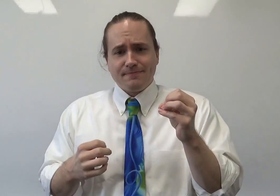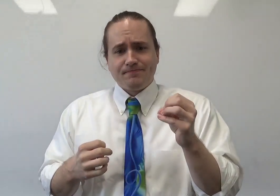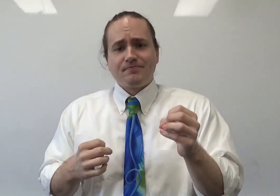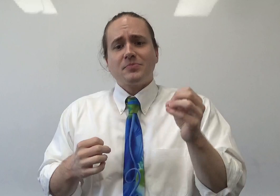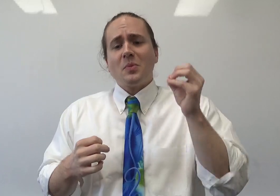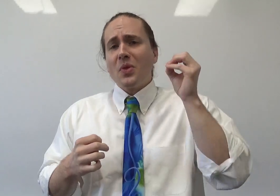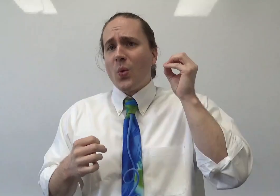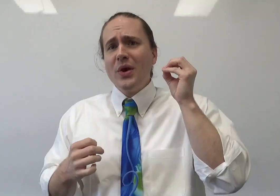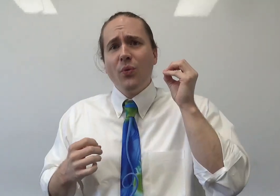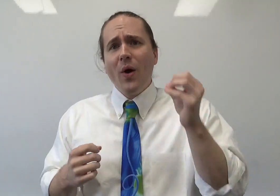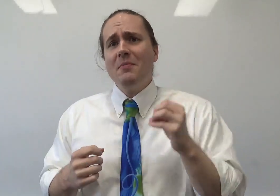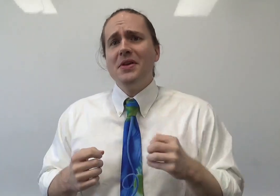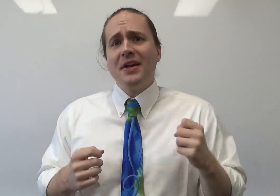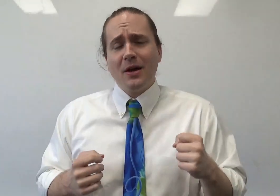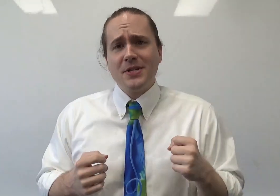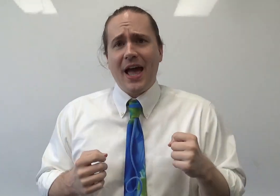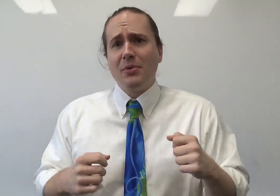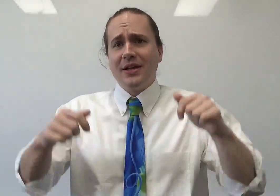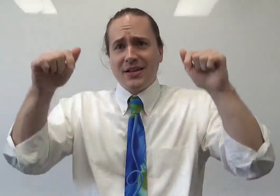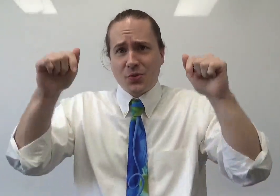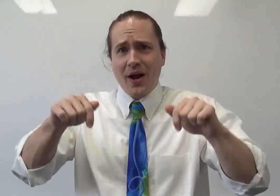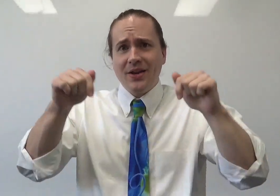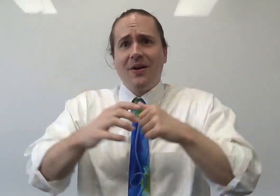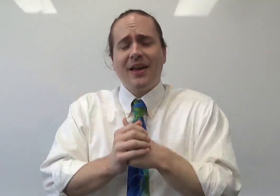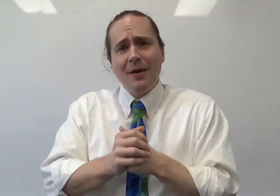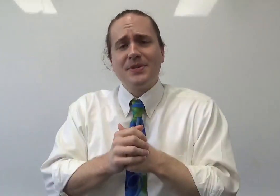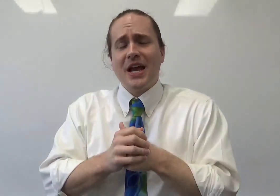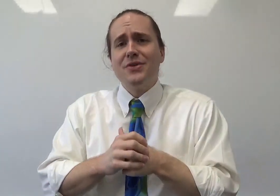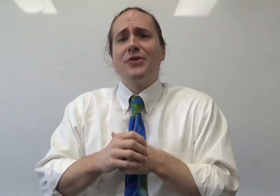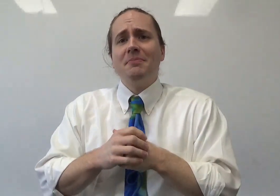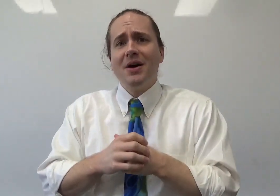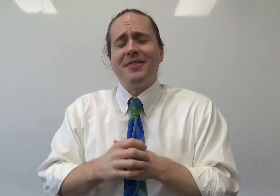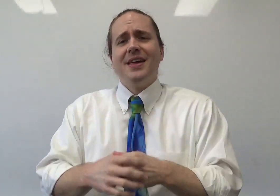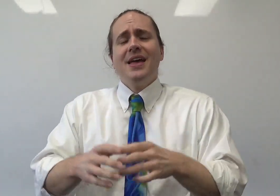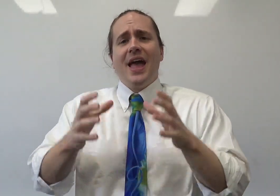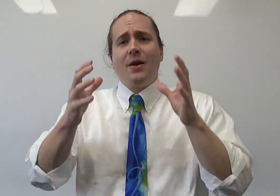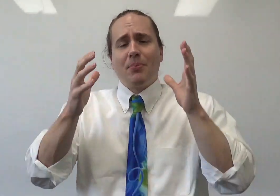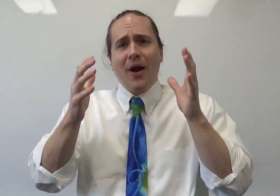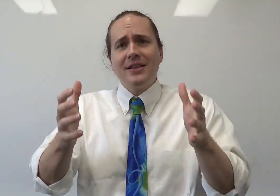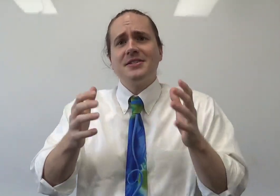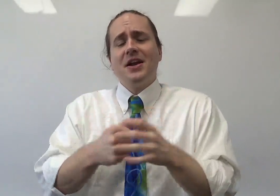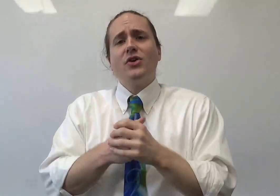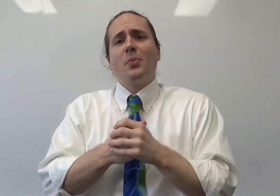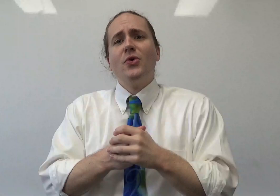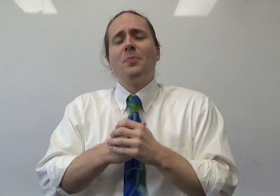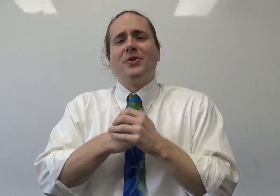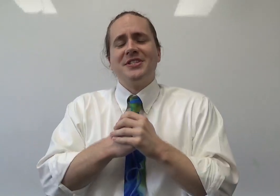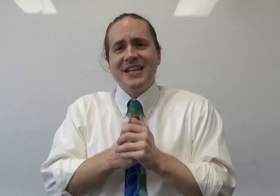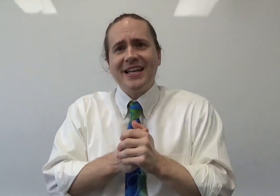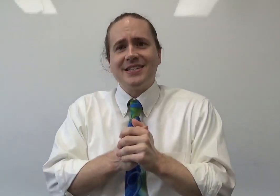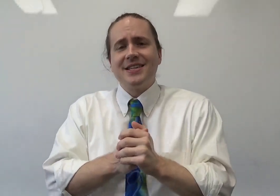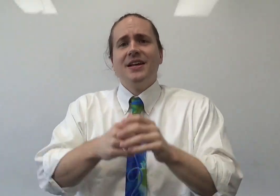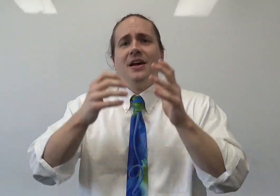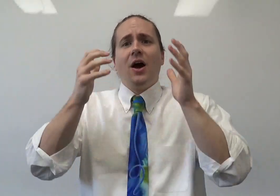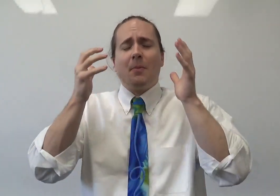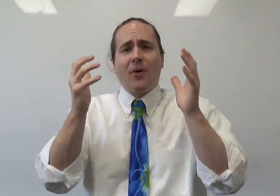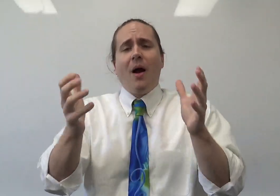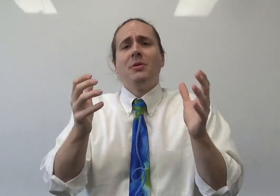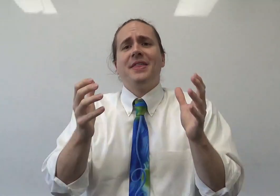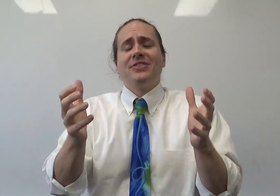Additionally, we have One Million Cups Abilene that's right here on campus every month. And a practicing entrepreneur presents a problem that